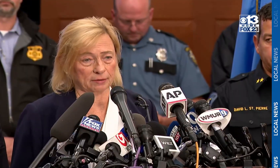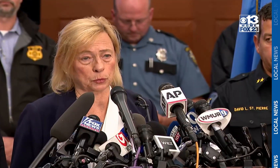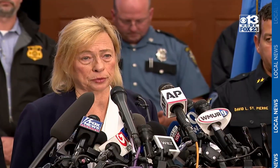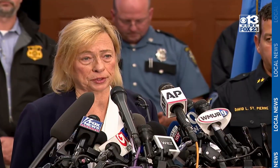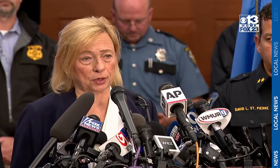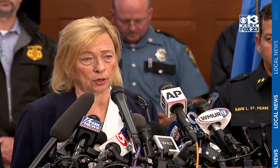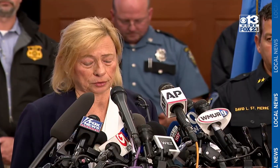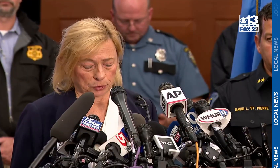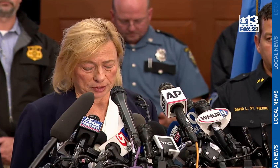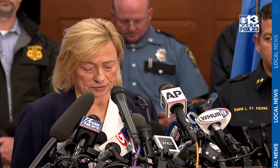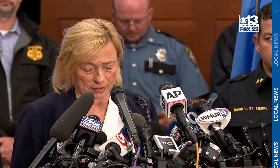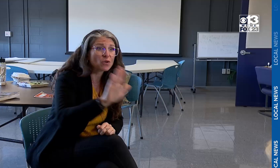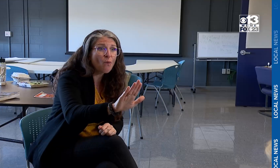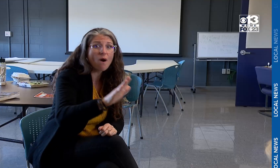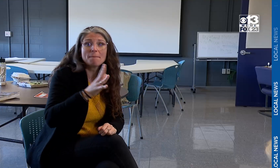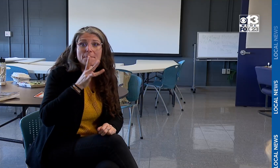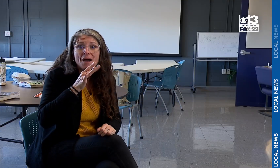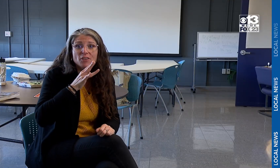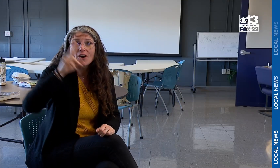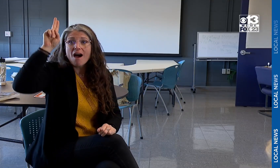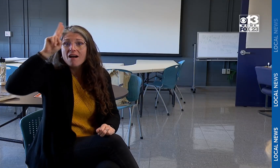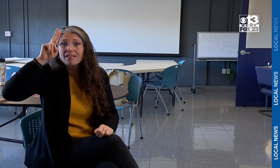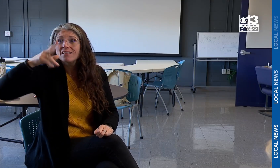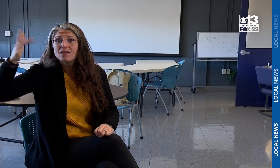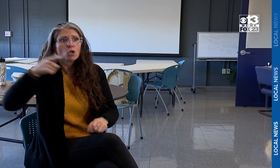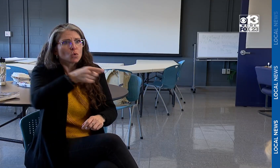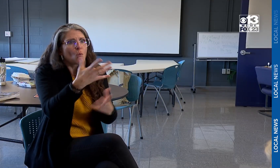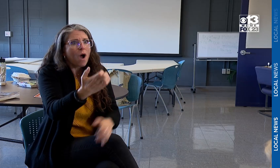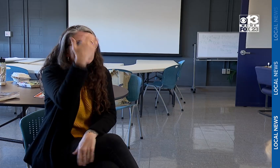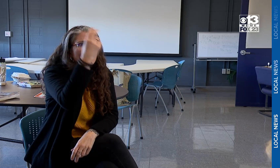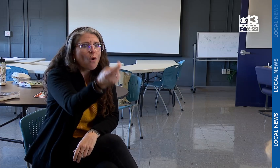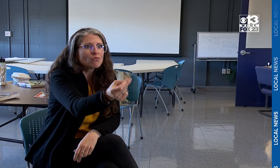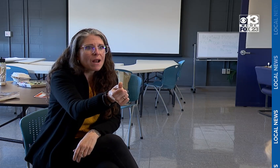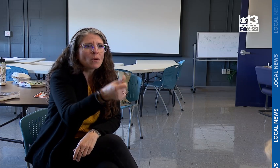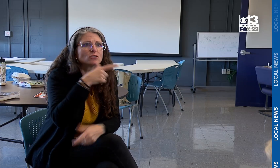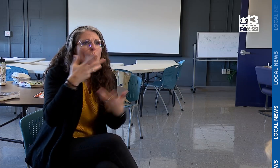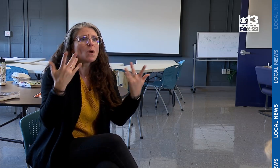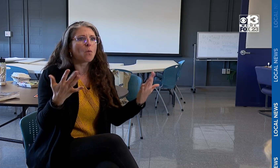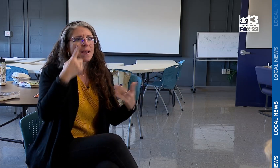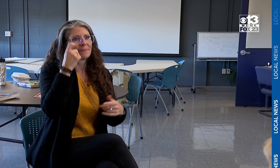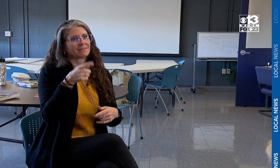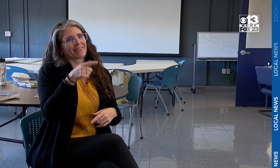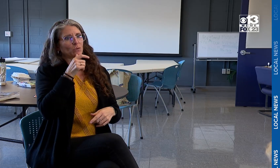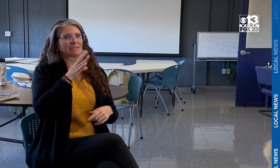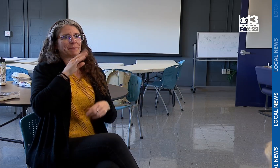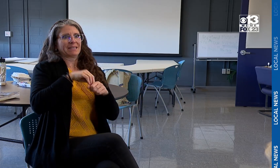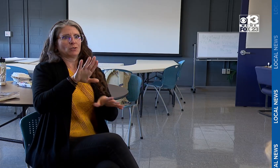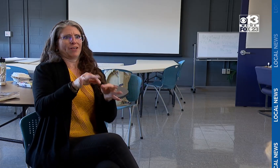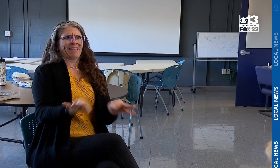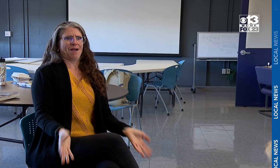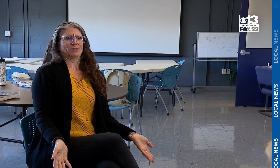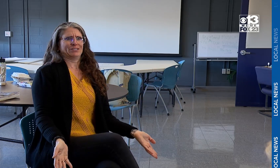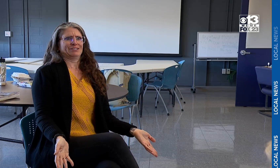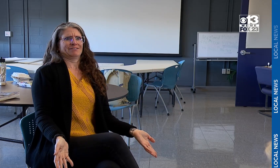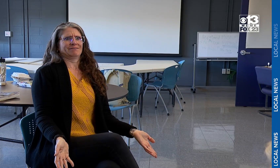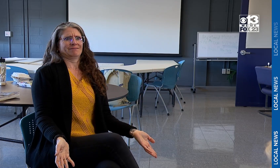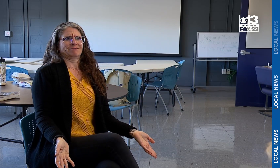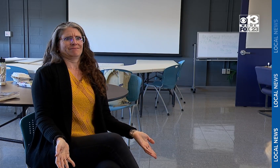briefings. You know, for you or your mother or your uncle, you want to know right away what's happening. You don't want to wait because they don't speak your language.